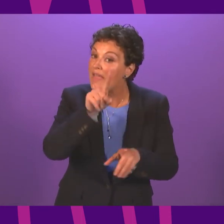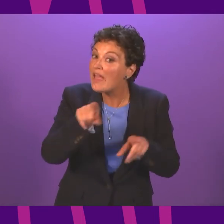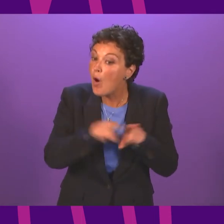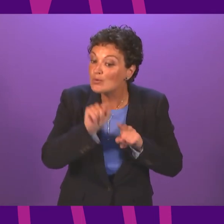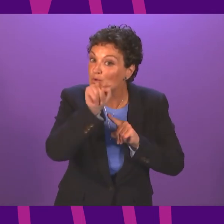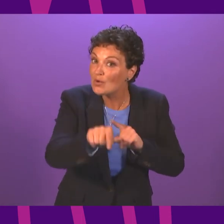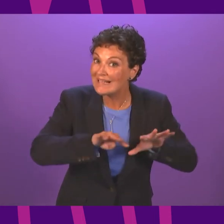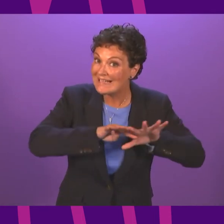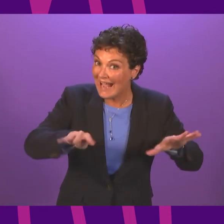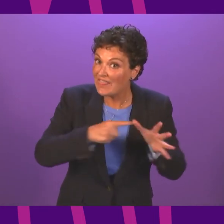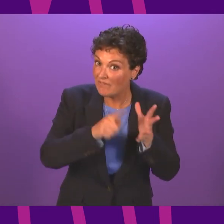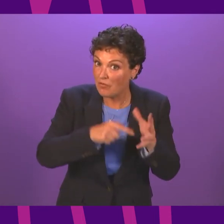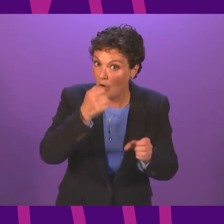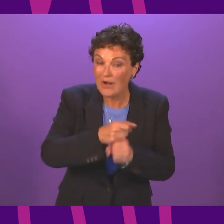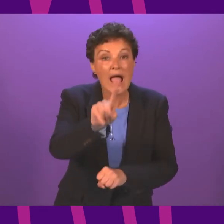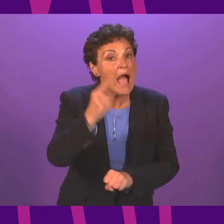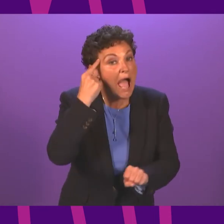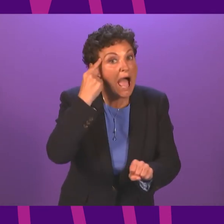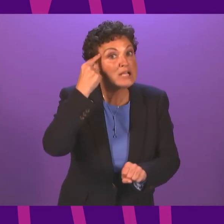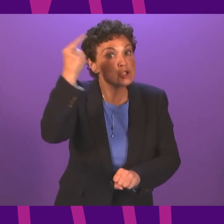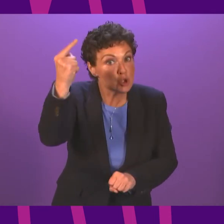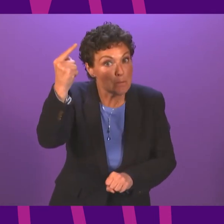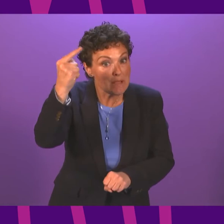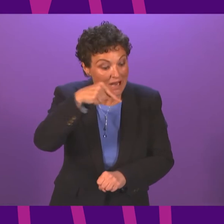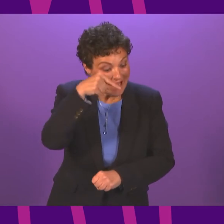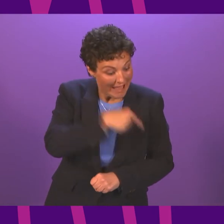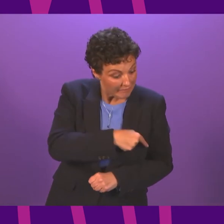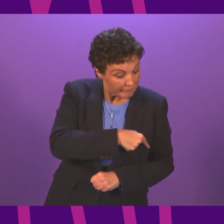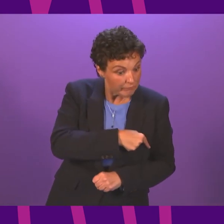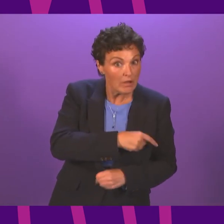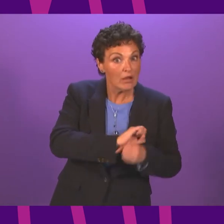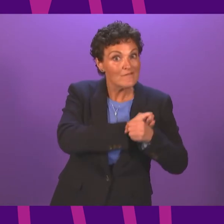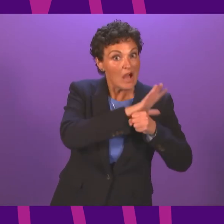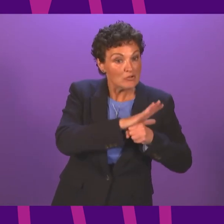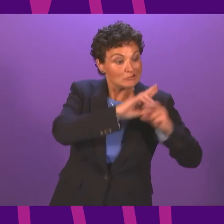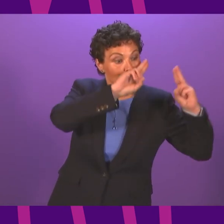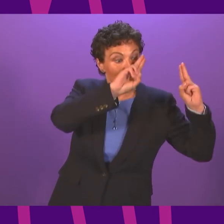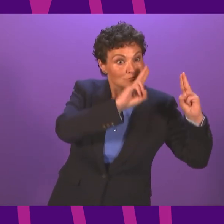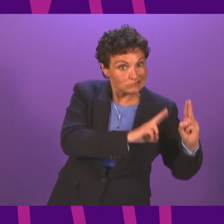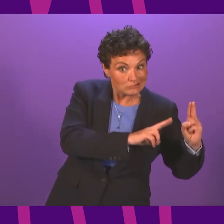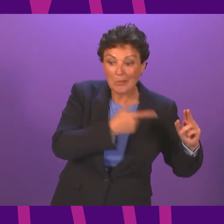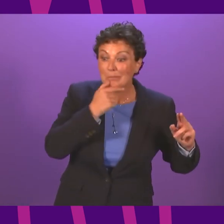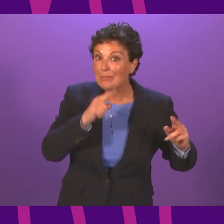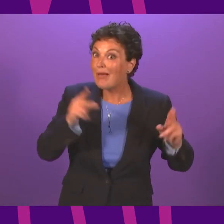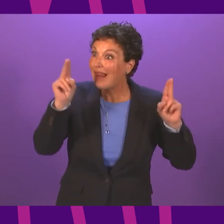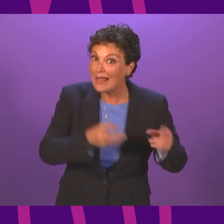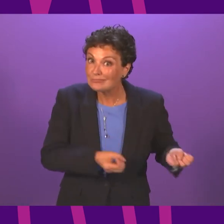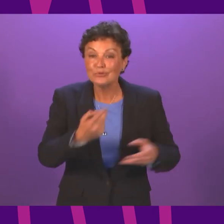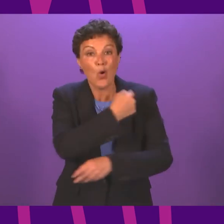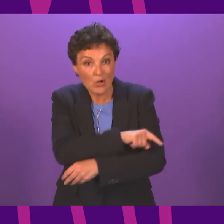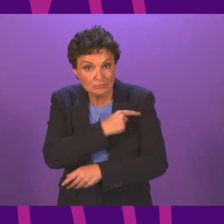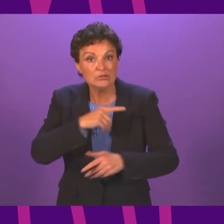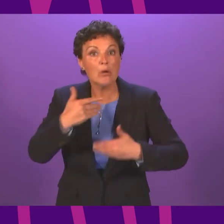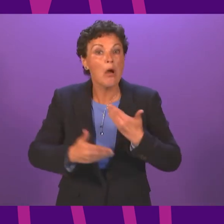August, assuming we are meeting our revised strategic aim of alleviating the harm of the virus, life should feel much,